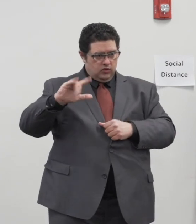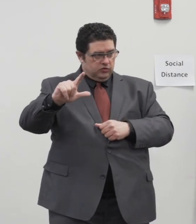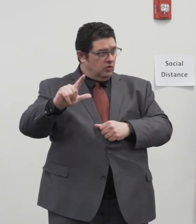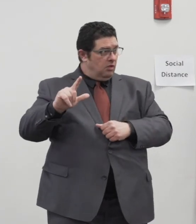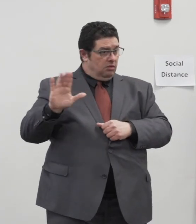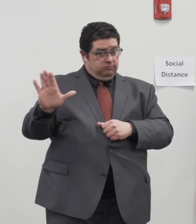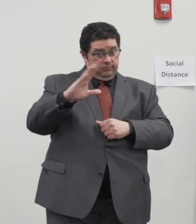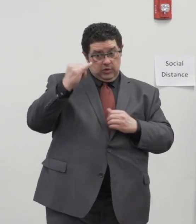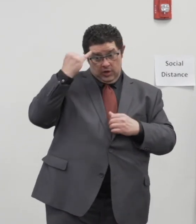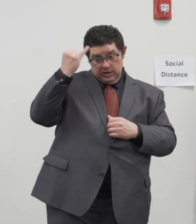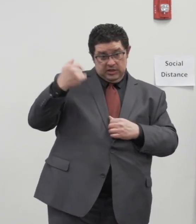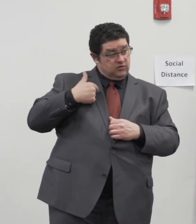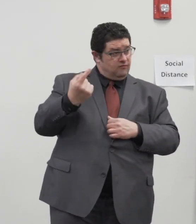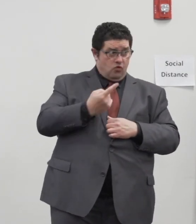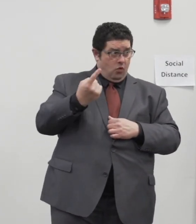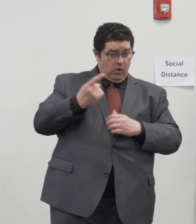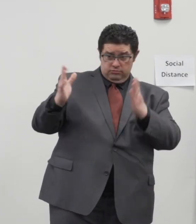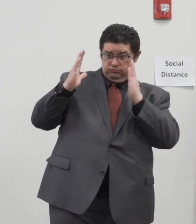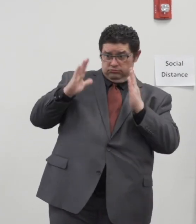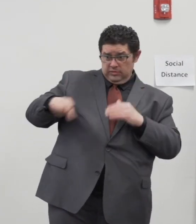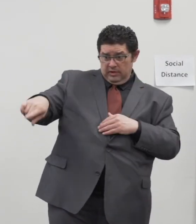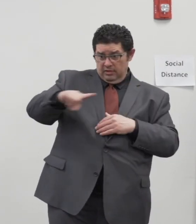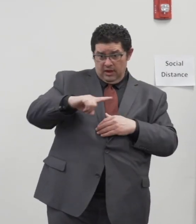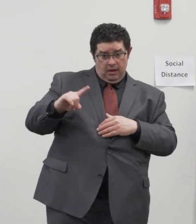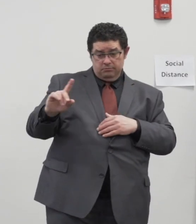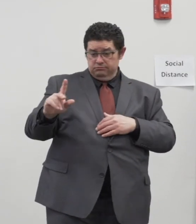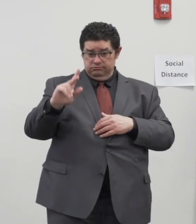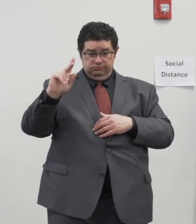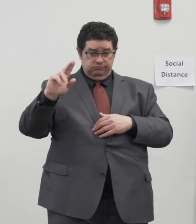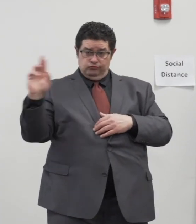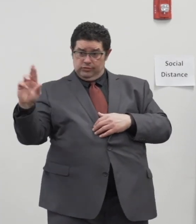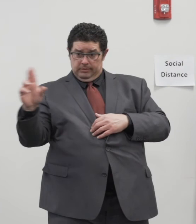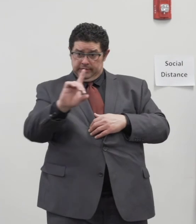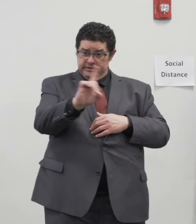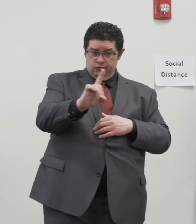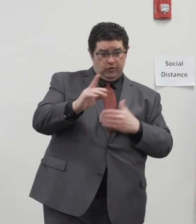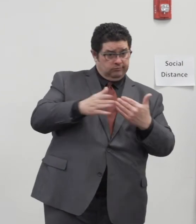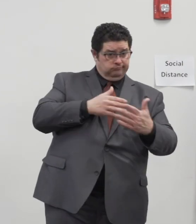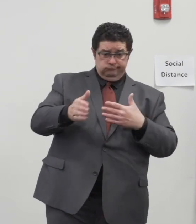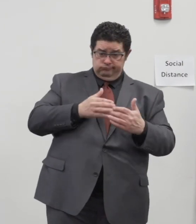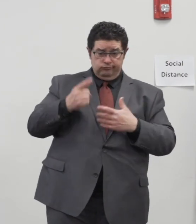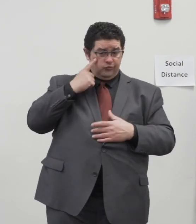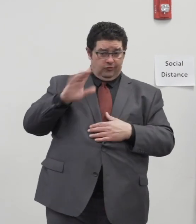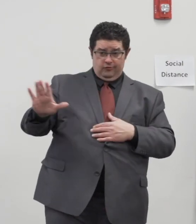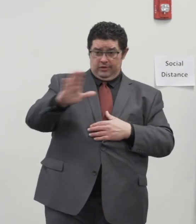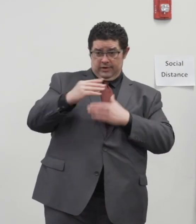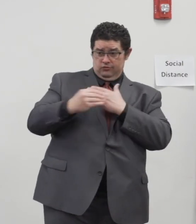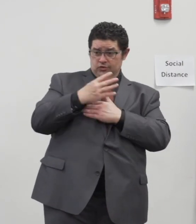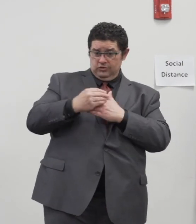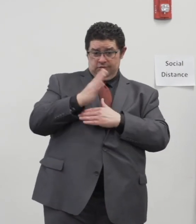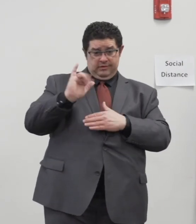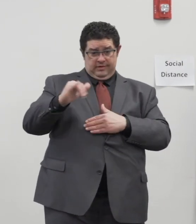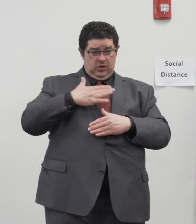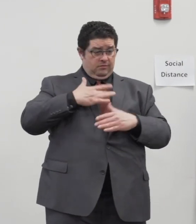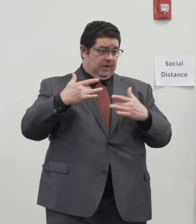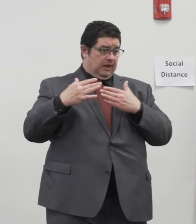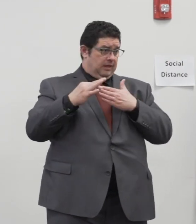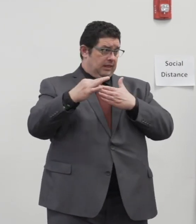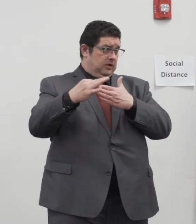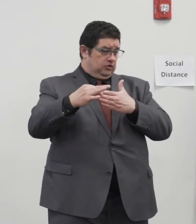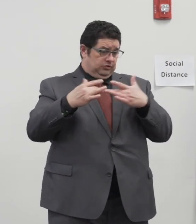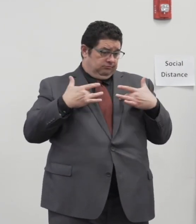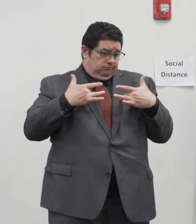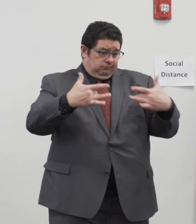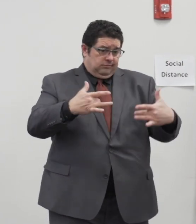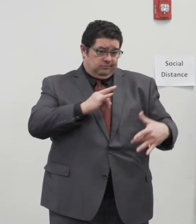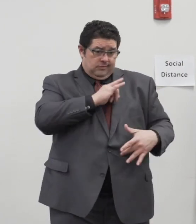moving forward I've always looked to them both republicans and democrats for their ideas and for their direction and that was my my leadership style when I was chair of